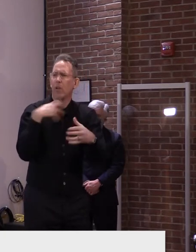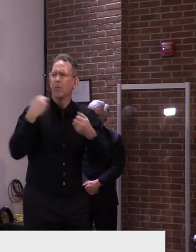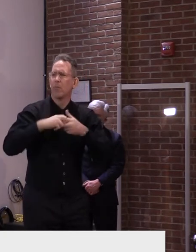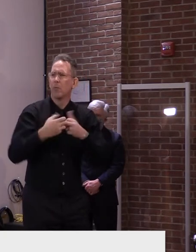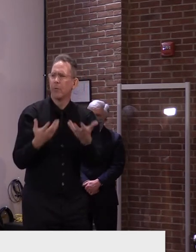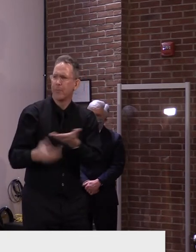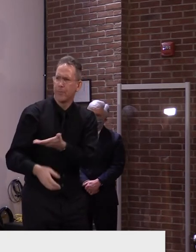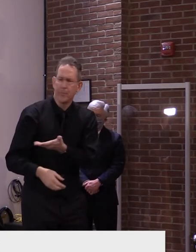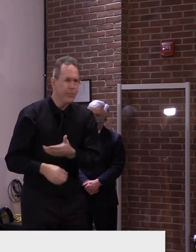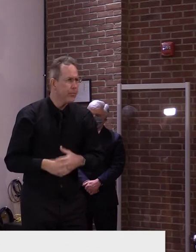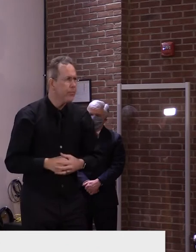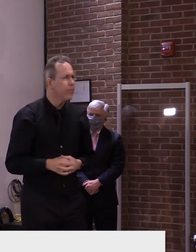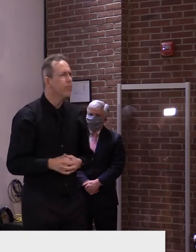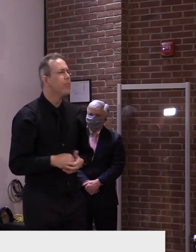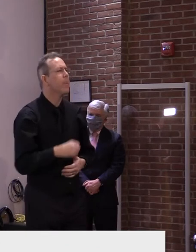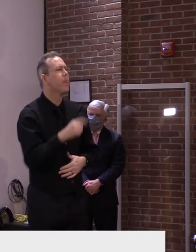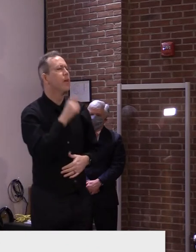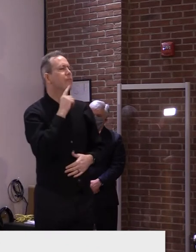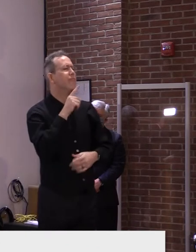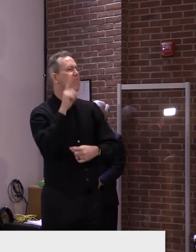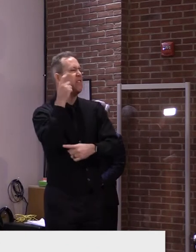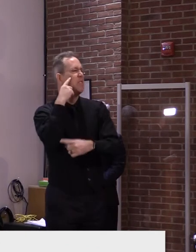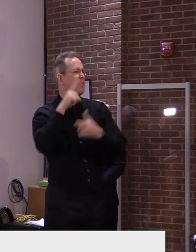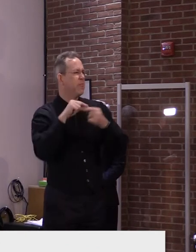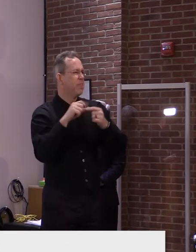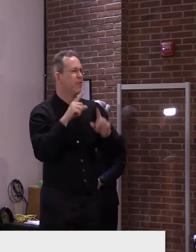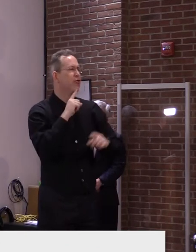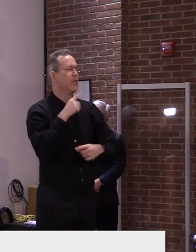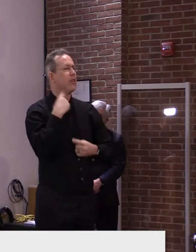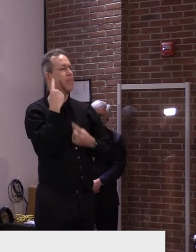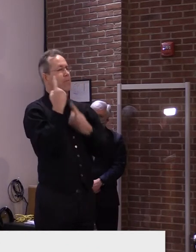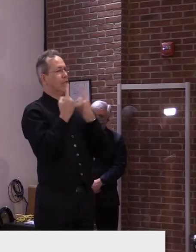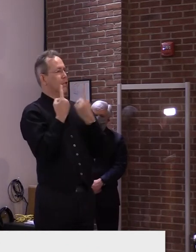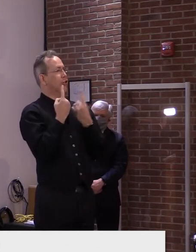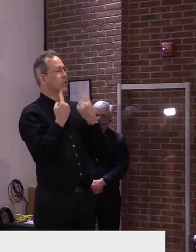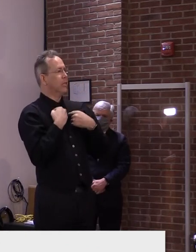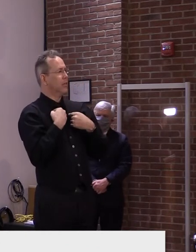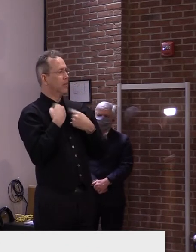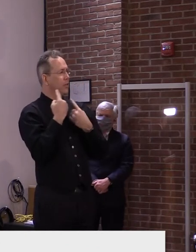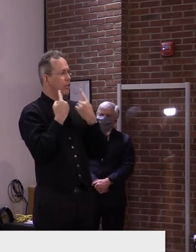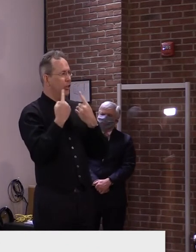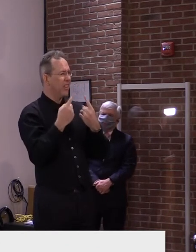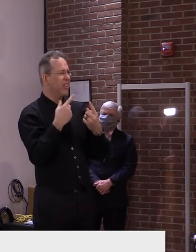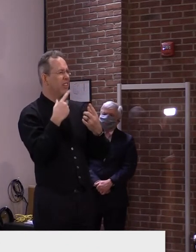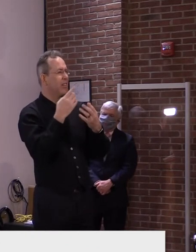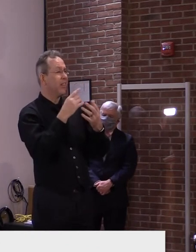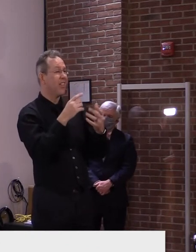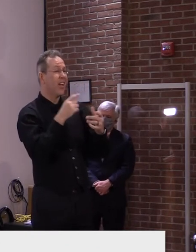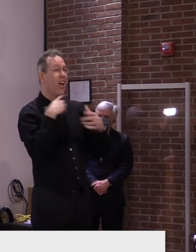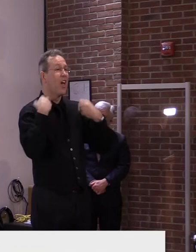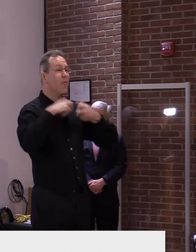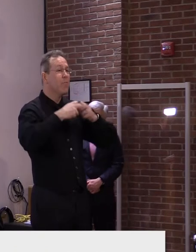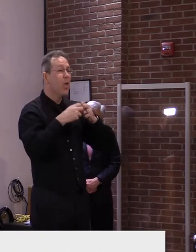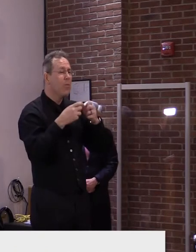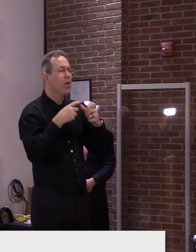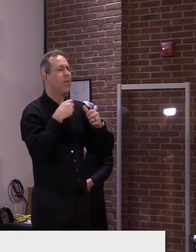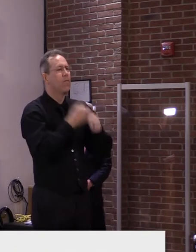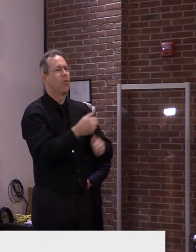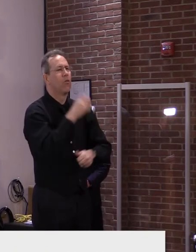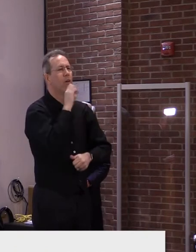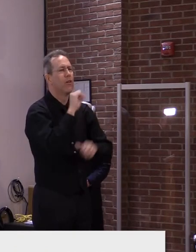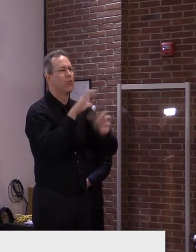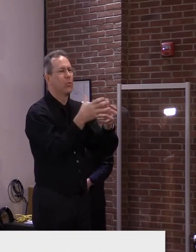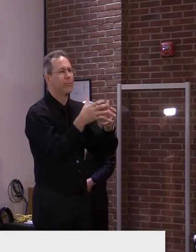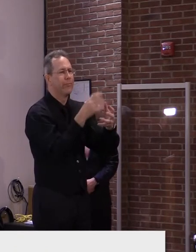future, long before they're able to sign up, but, uh, we're considering all that. We just want a seamless, uh, process, uh,